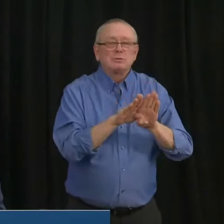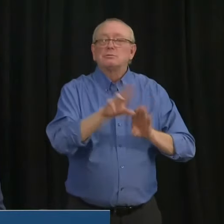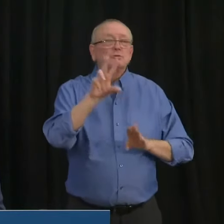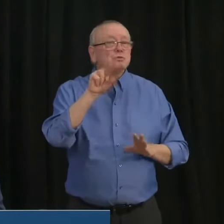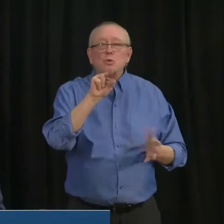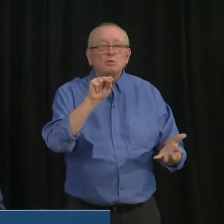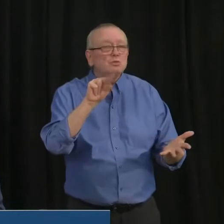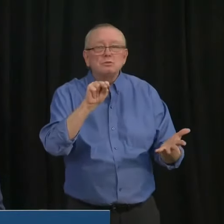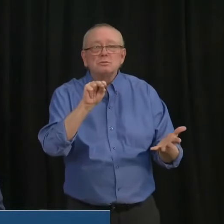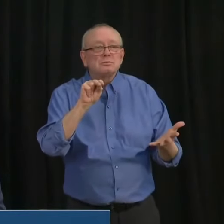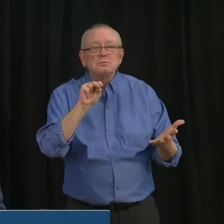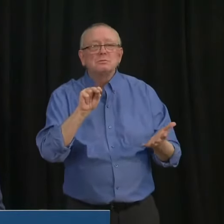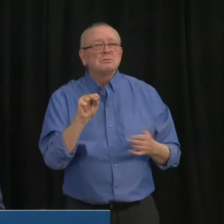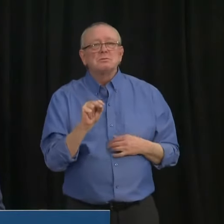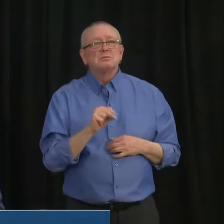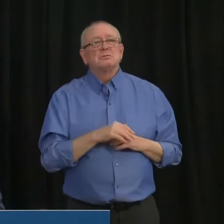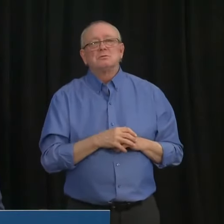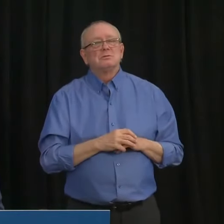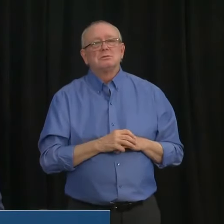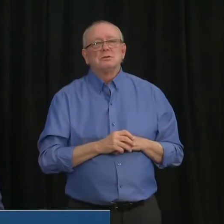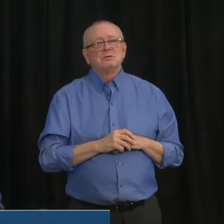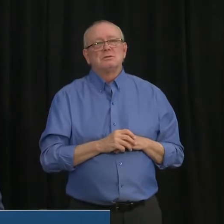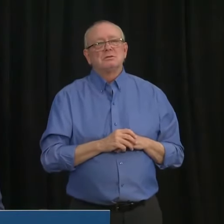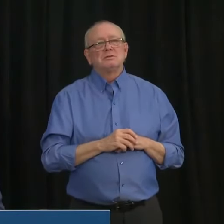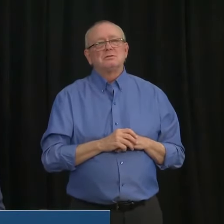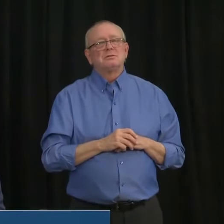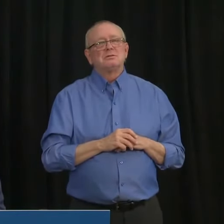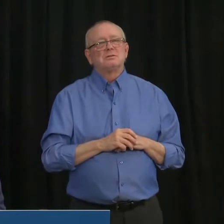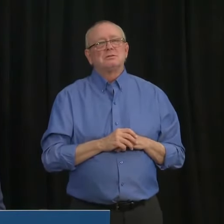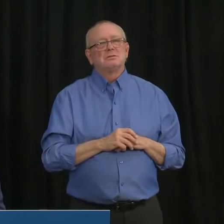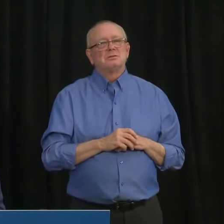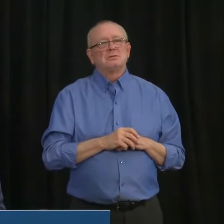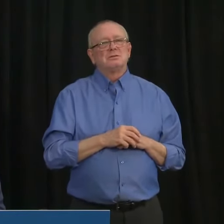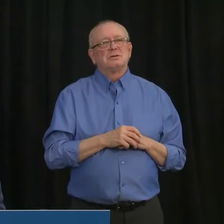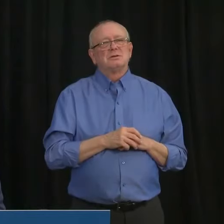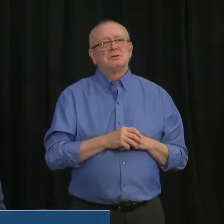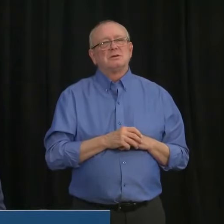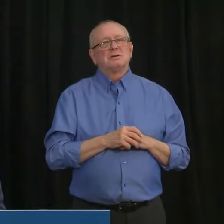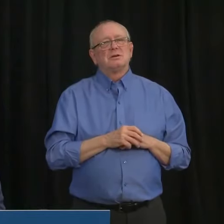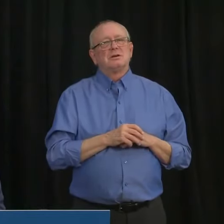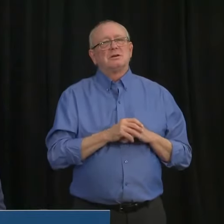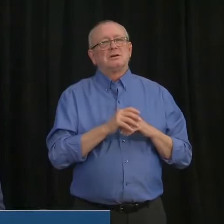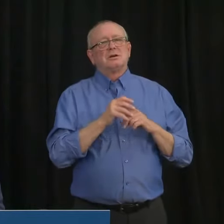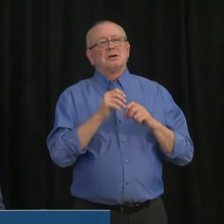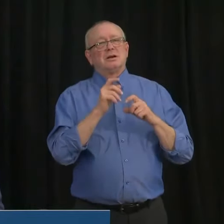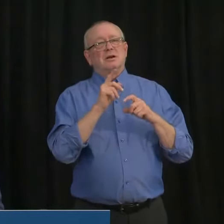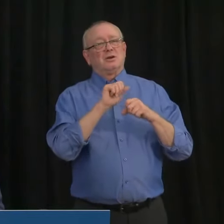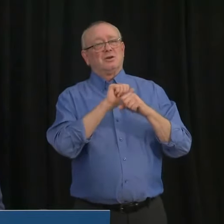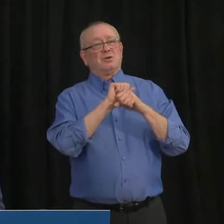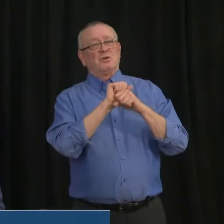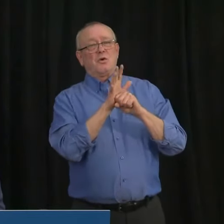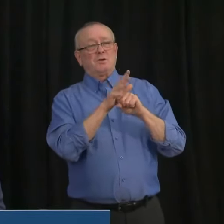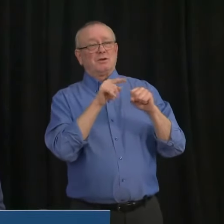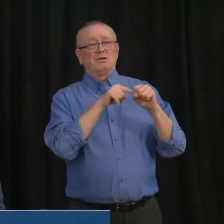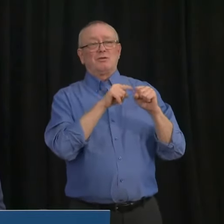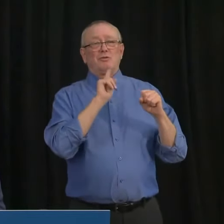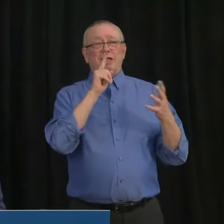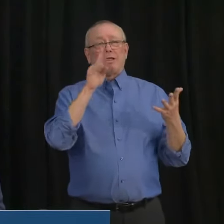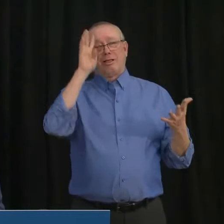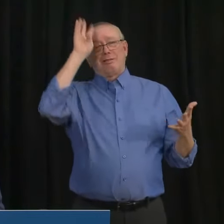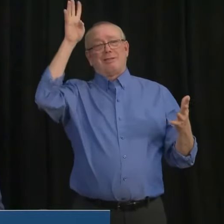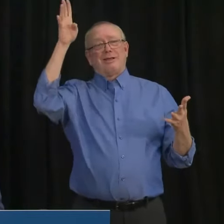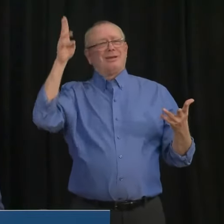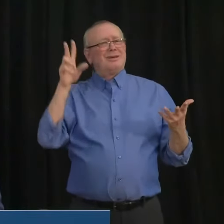uh, this is not an abstraction. If you know somebody waiting for